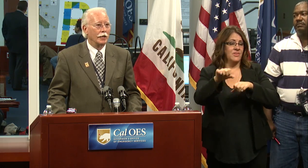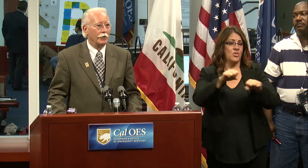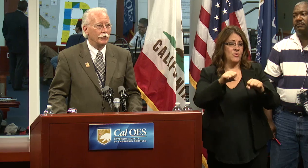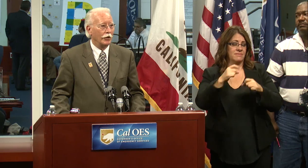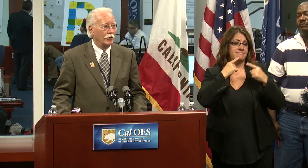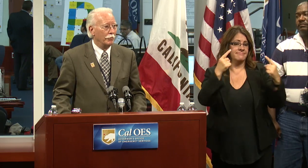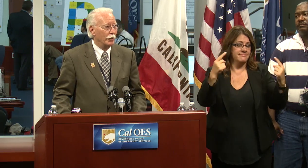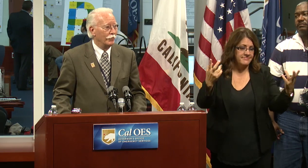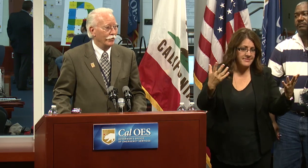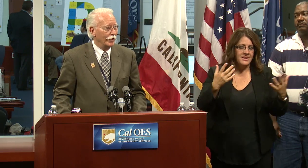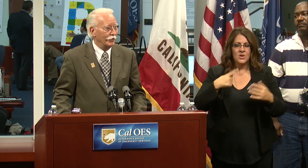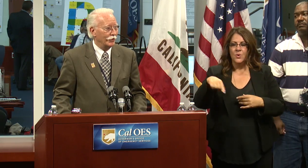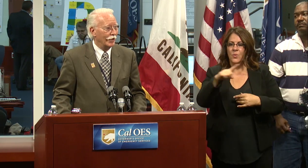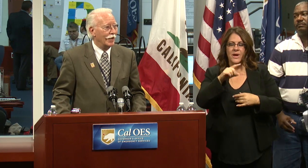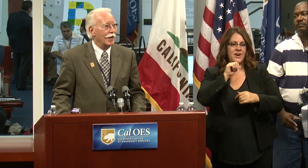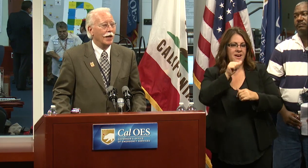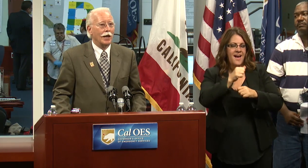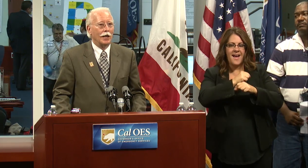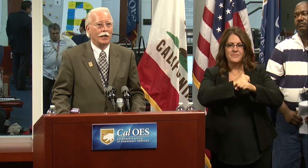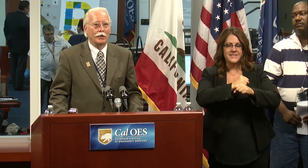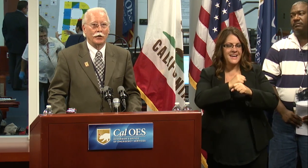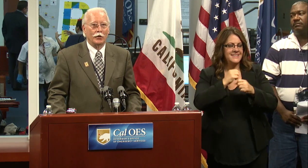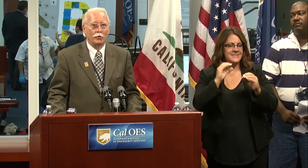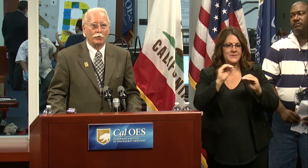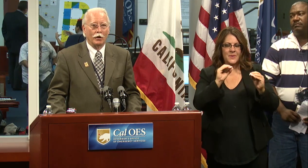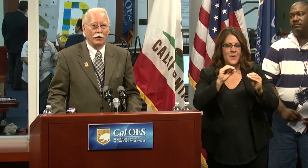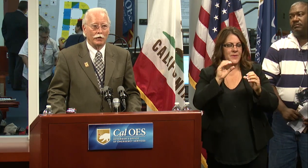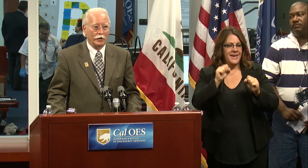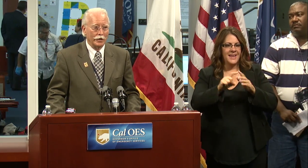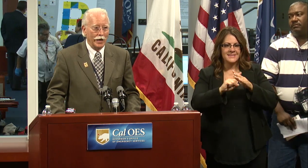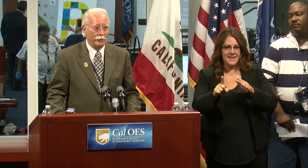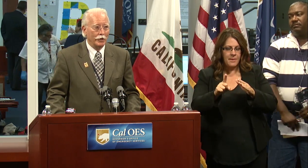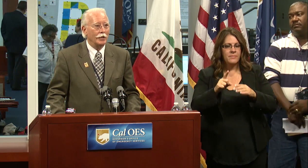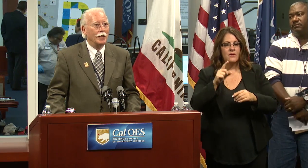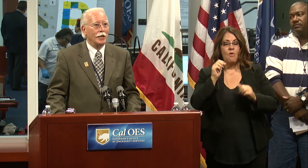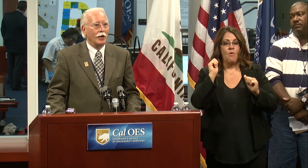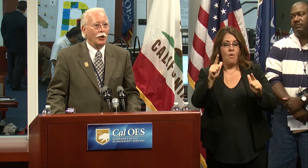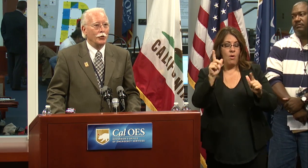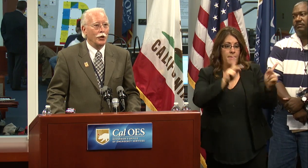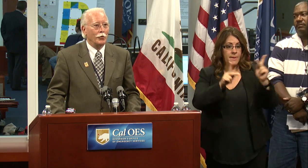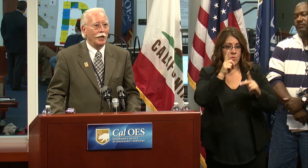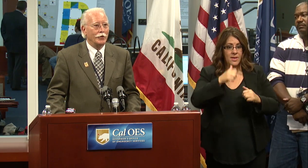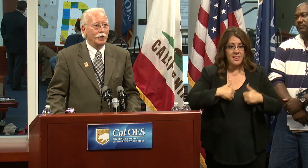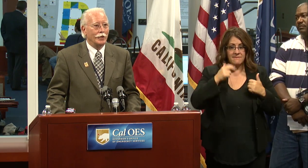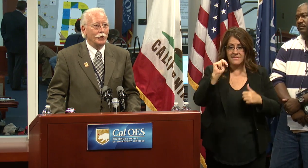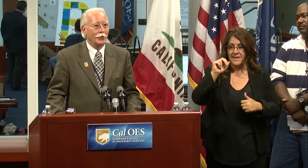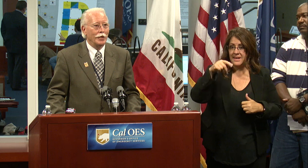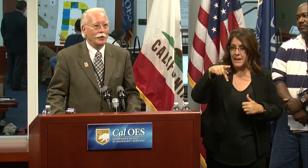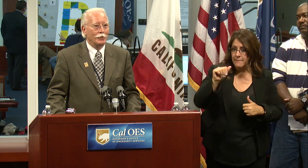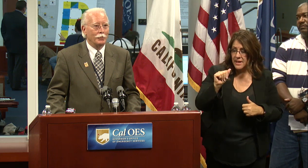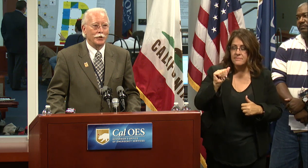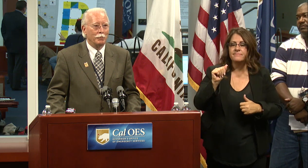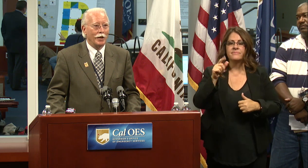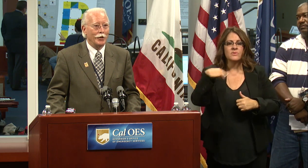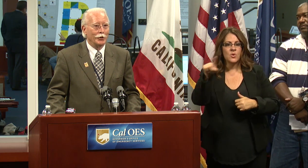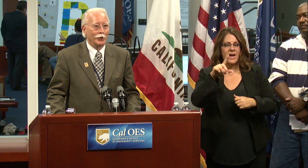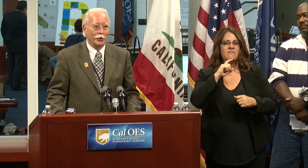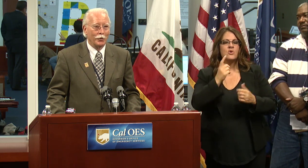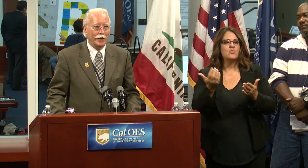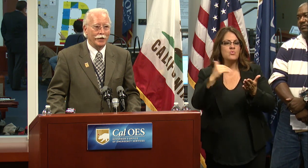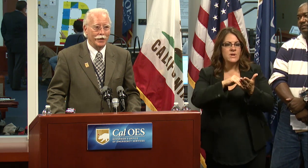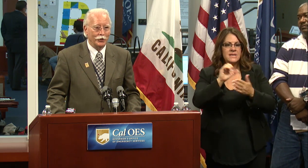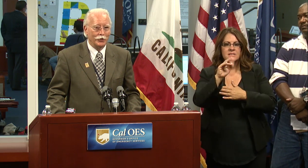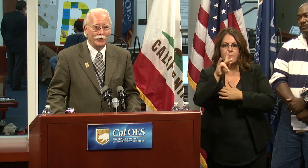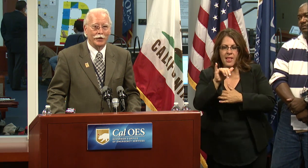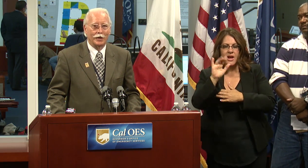None of us are immune for this. You, in Napa, all know that you need to resupply your